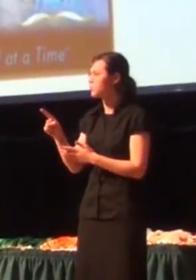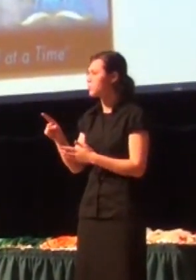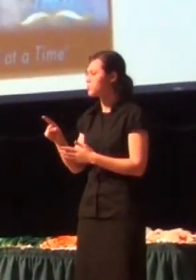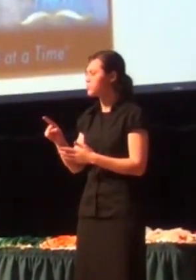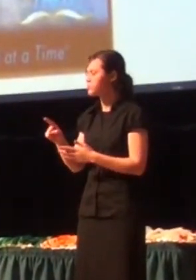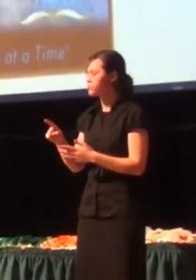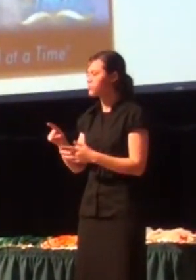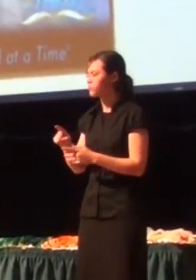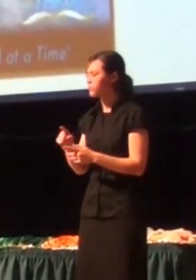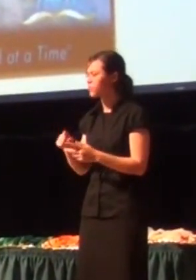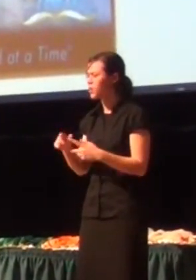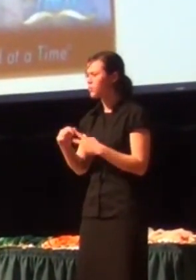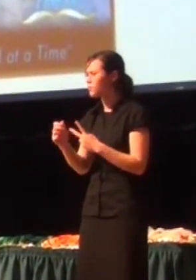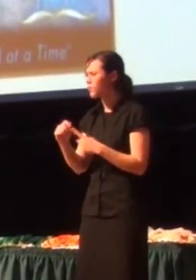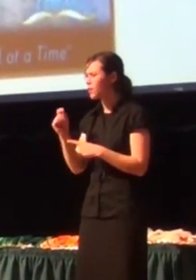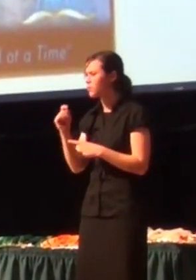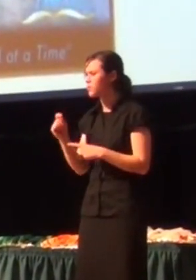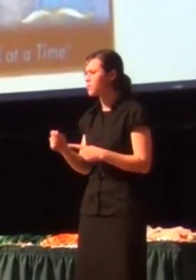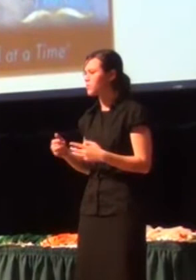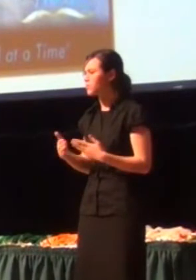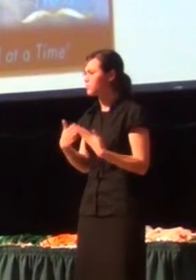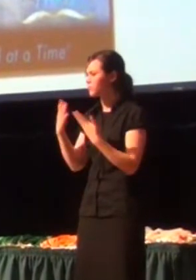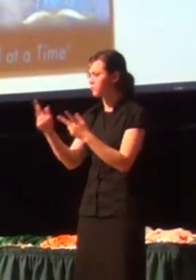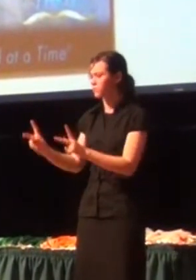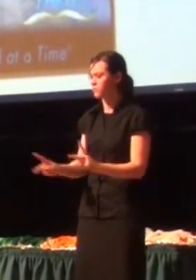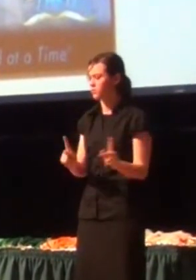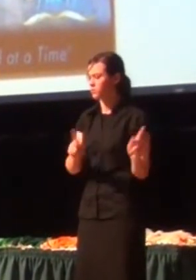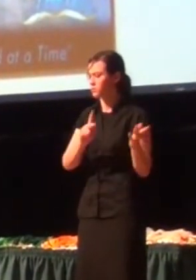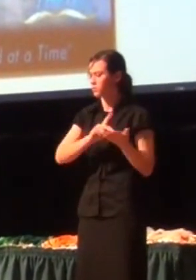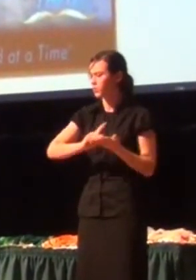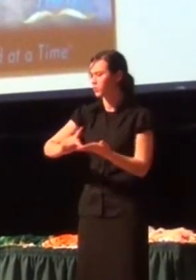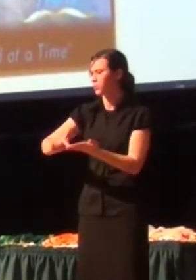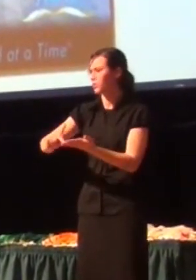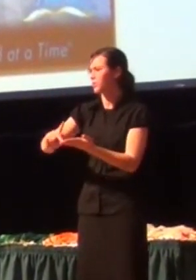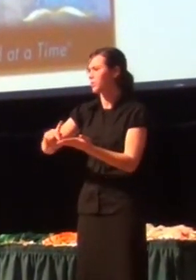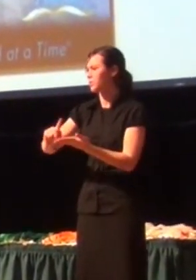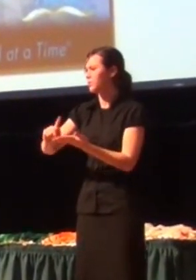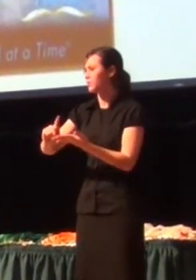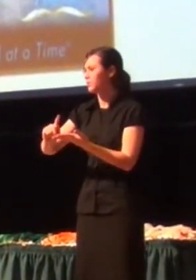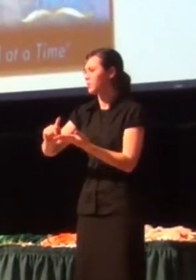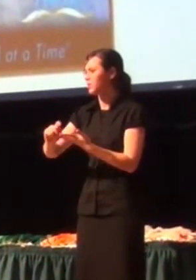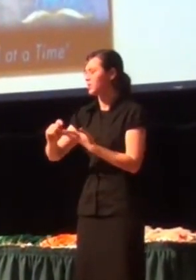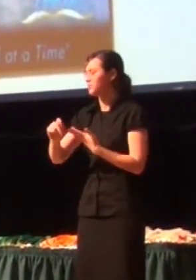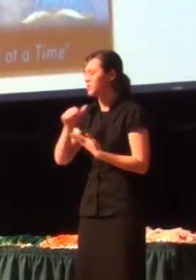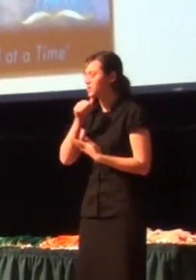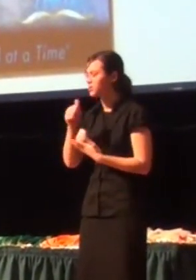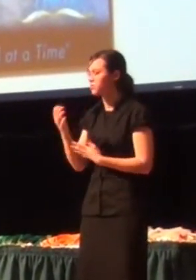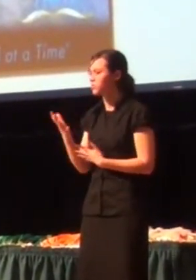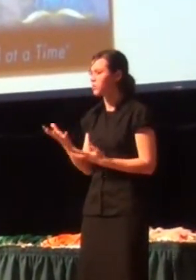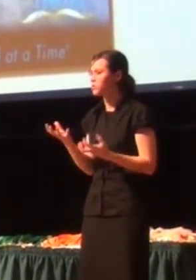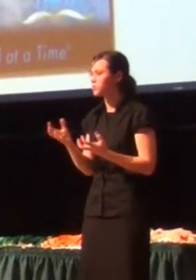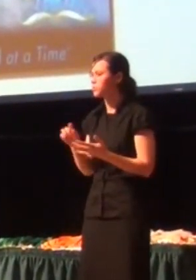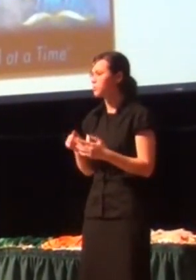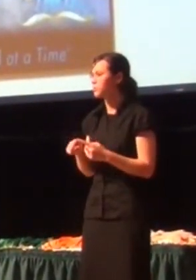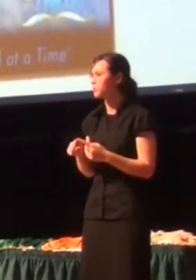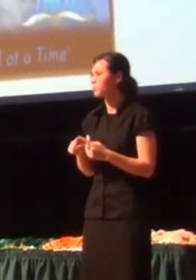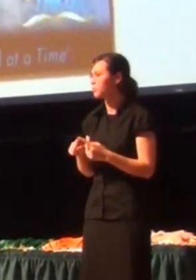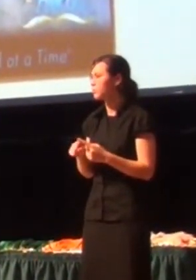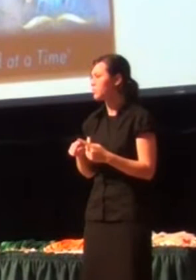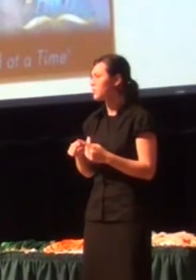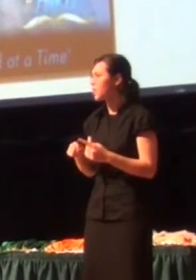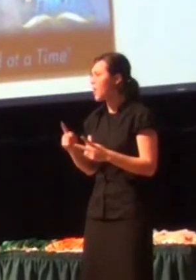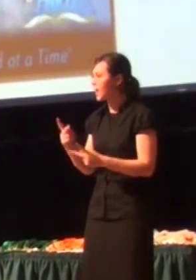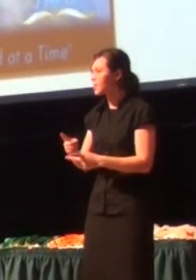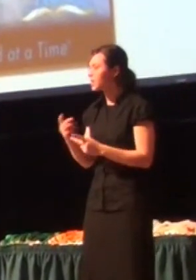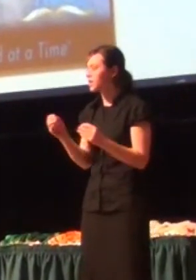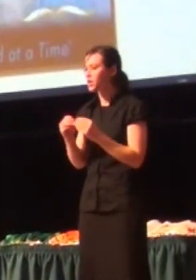present myself before you with purity. Because I'm passive. I care more about keeping up with